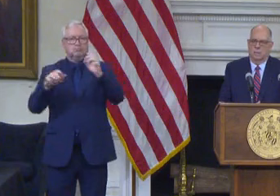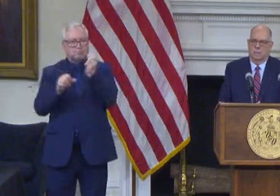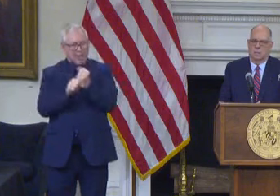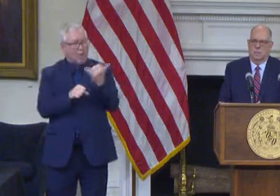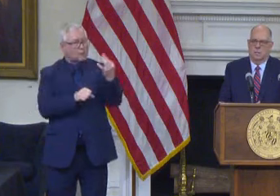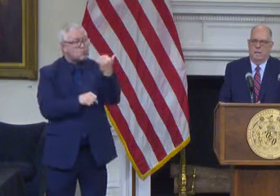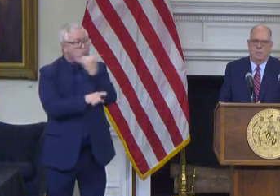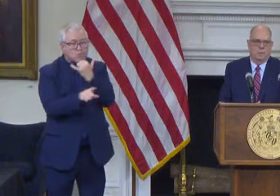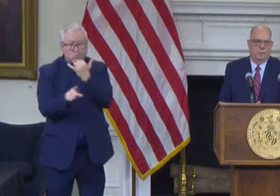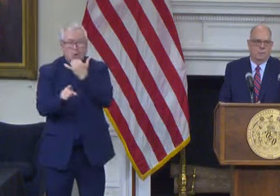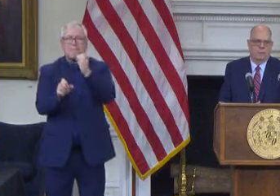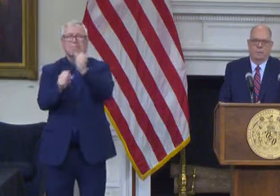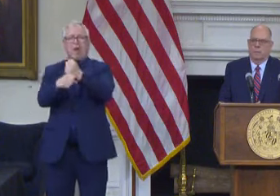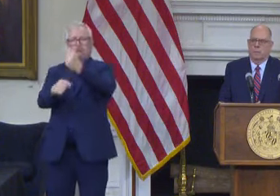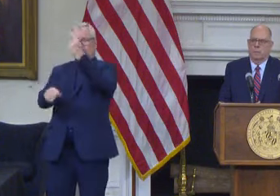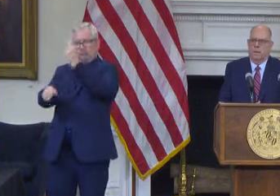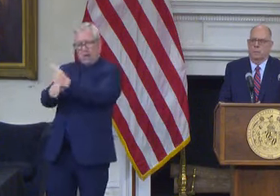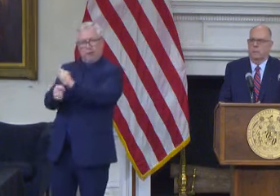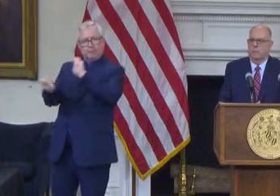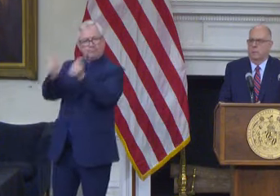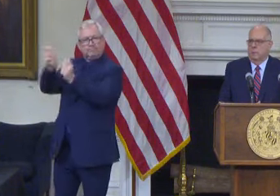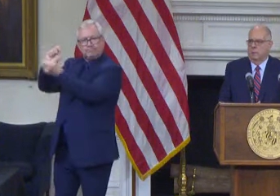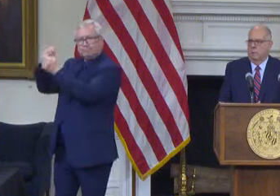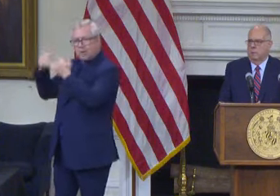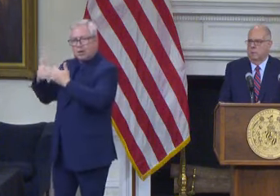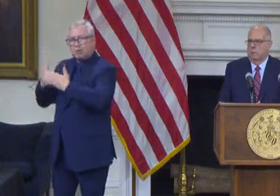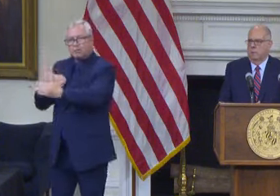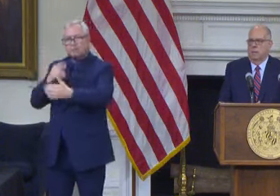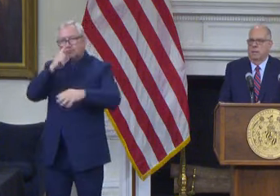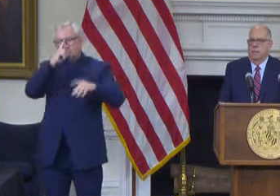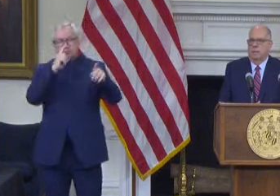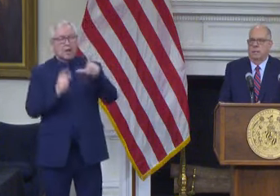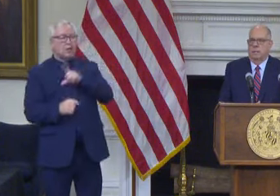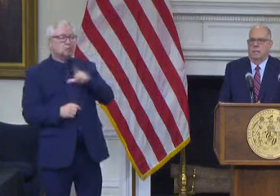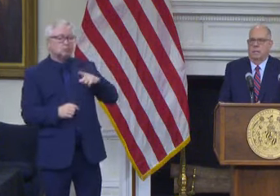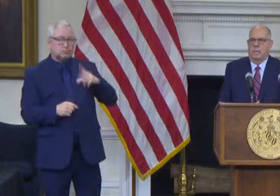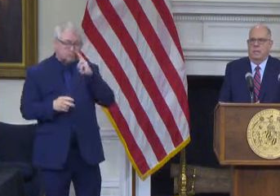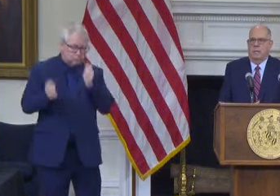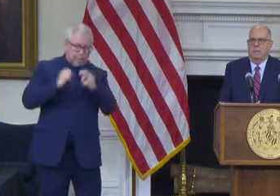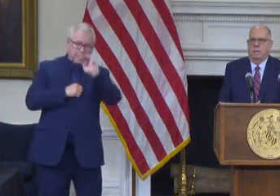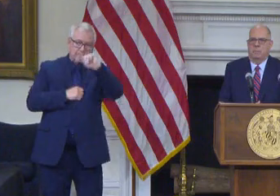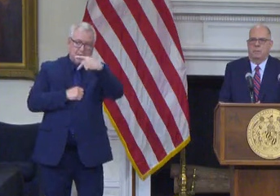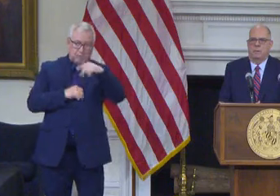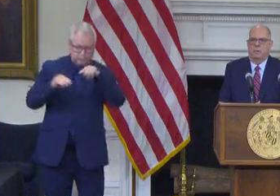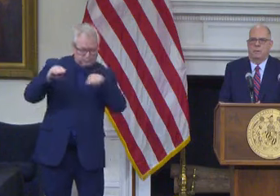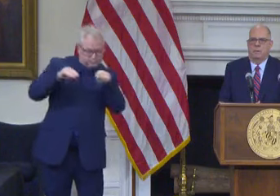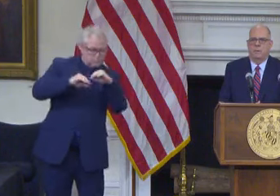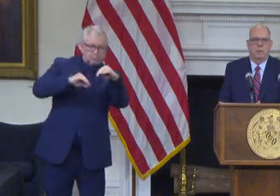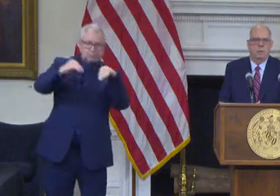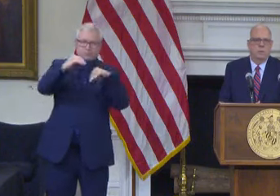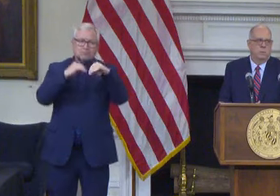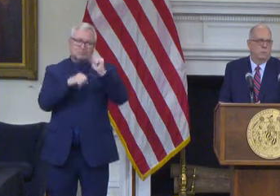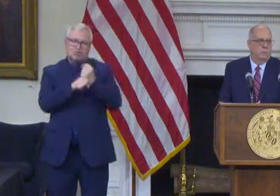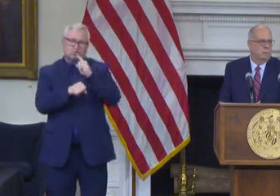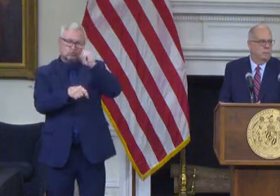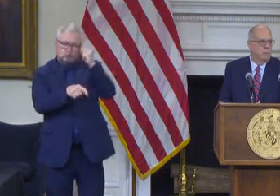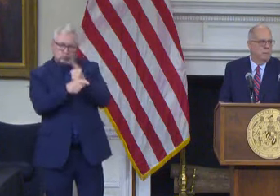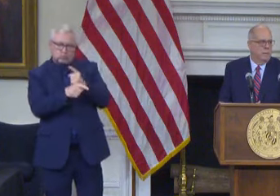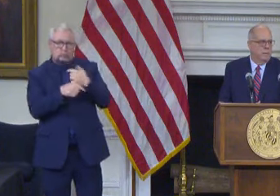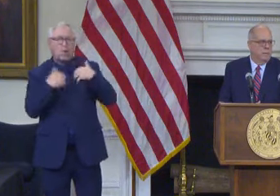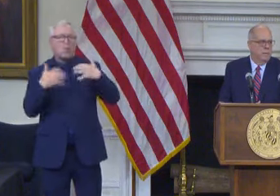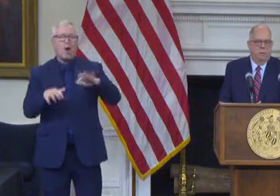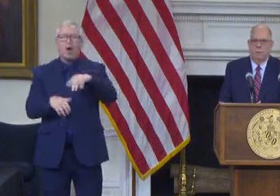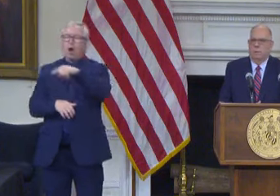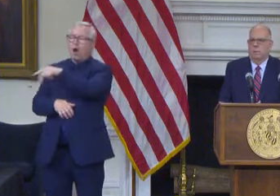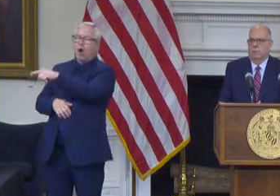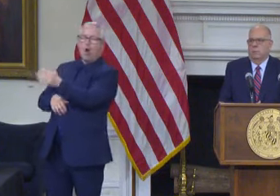uh not just the congressional maps but the legislative maps and we want to do the right thing here and lead by example I don't like being the follower we want to you know